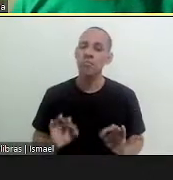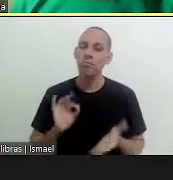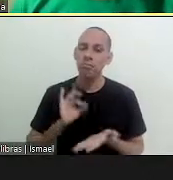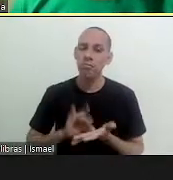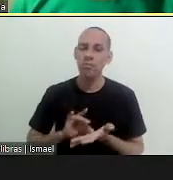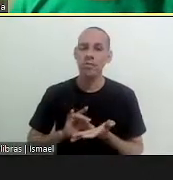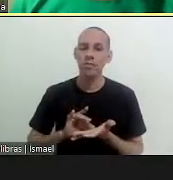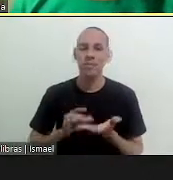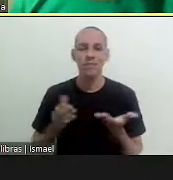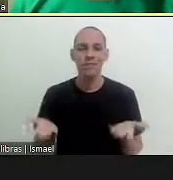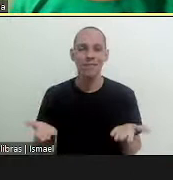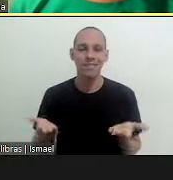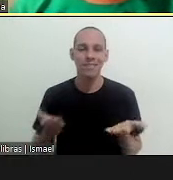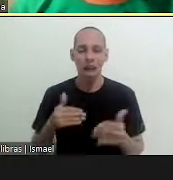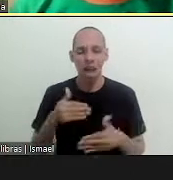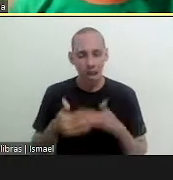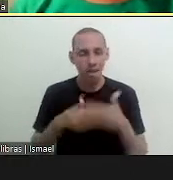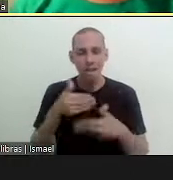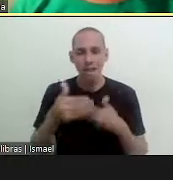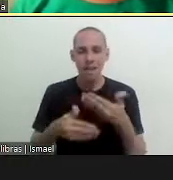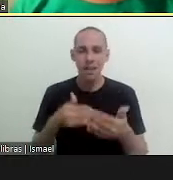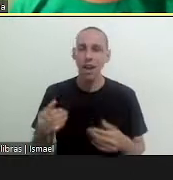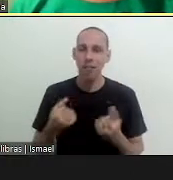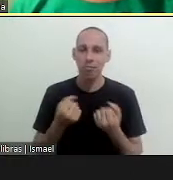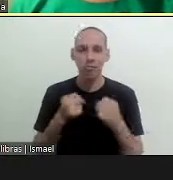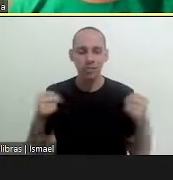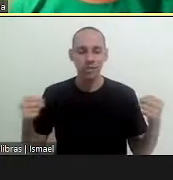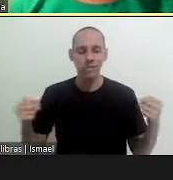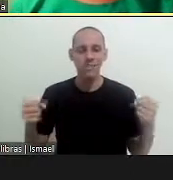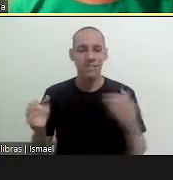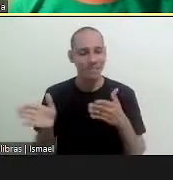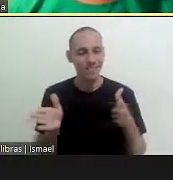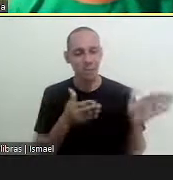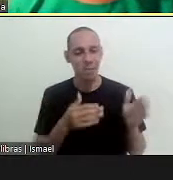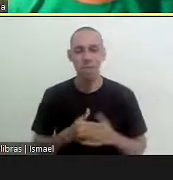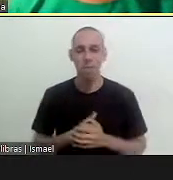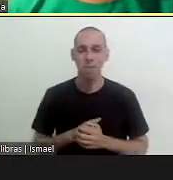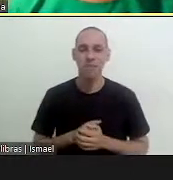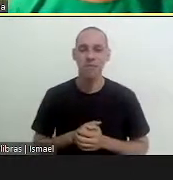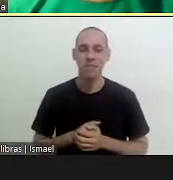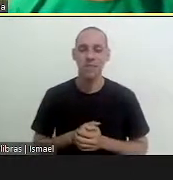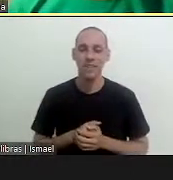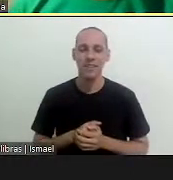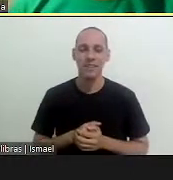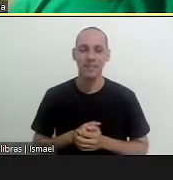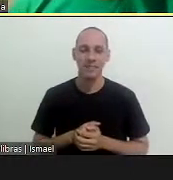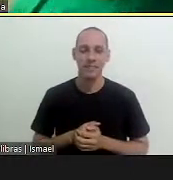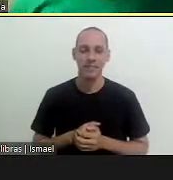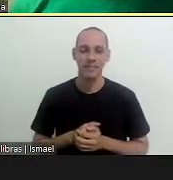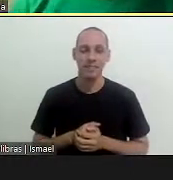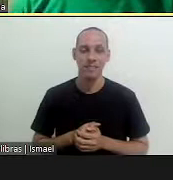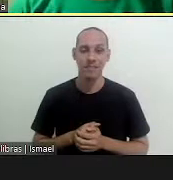a legitimacy so this was a very significant step forward next slide please